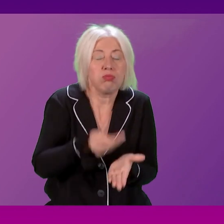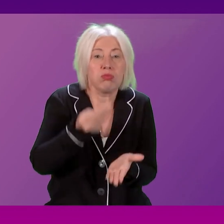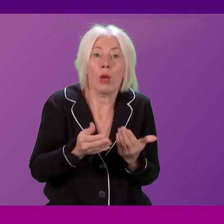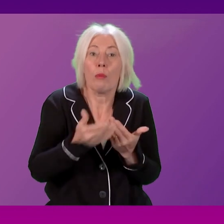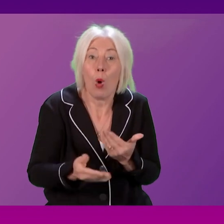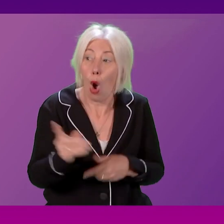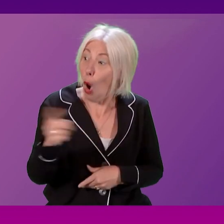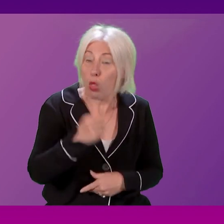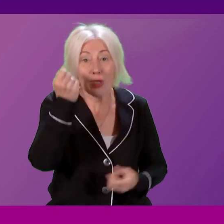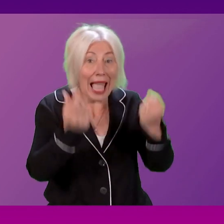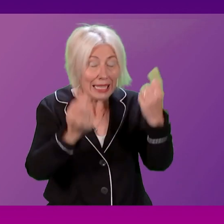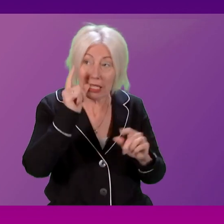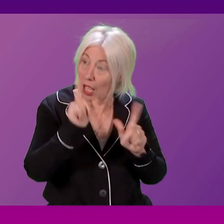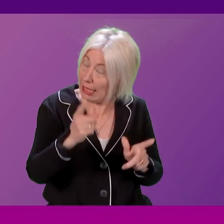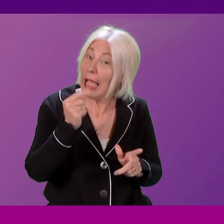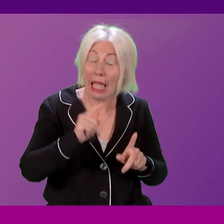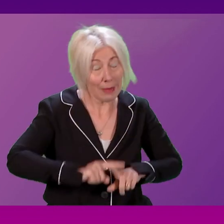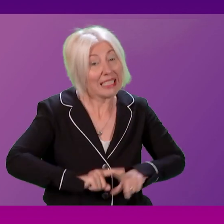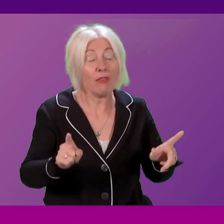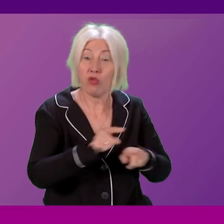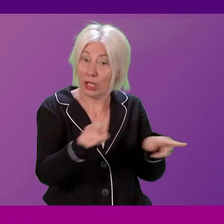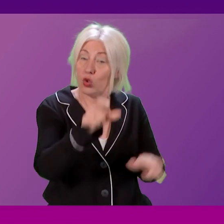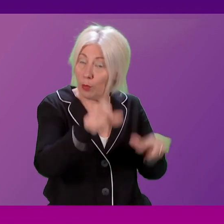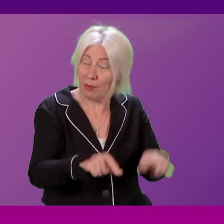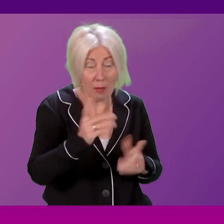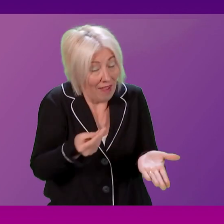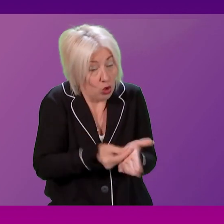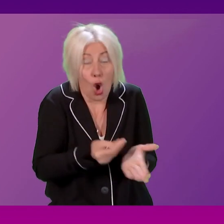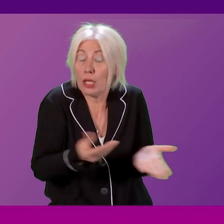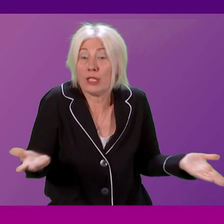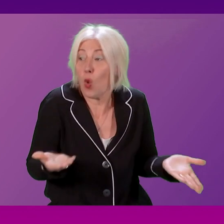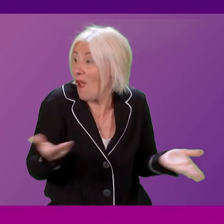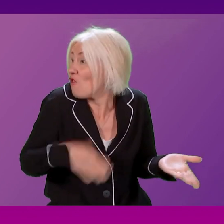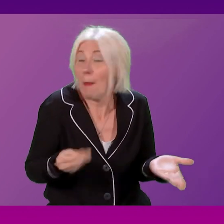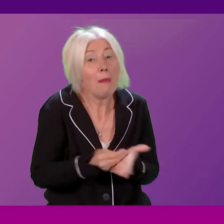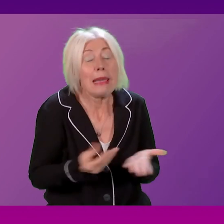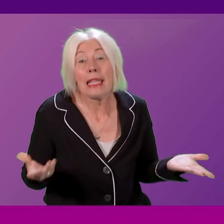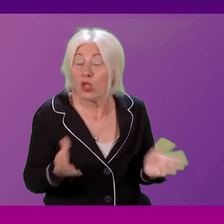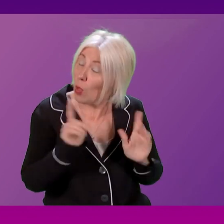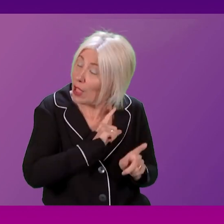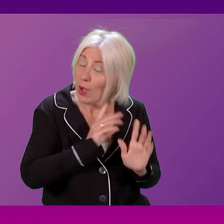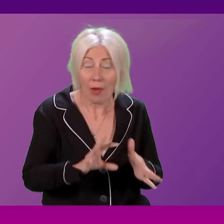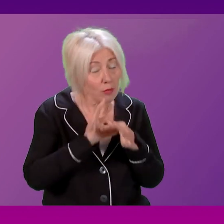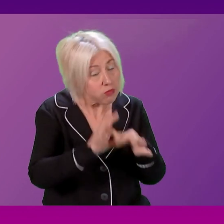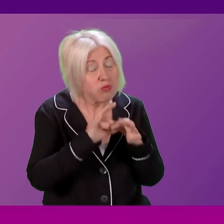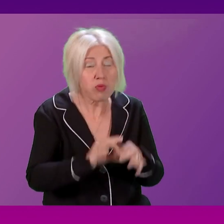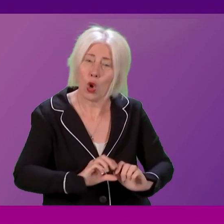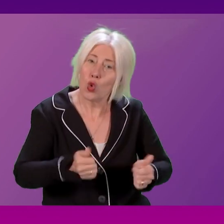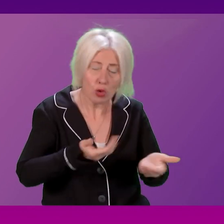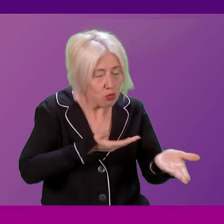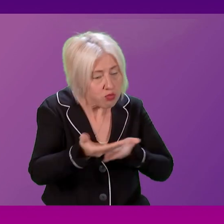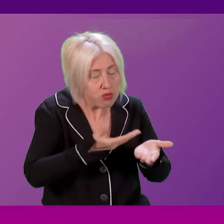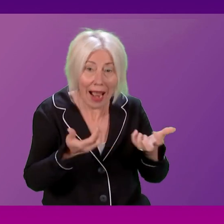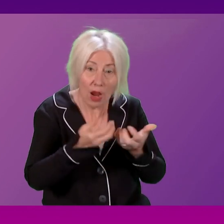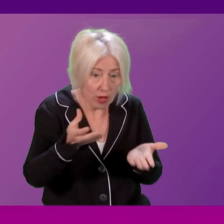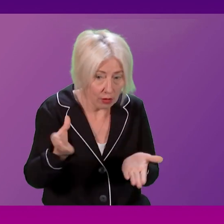well-intentioned, can make a difference, will cost money. And it's so important that we engage in a credible discussion around how we raise